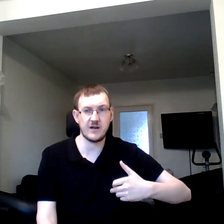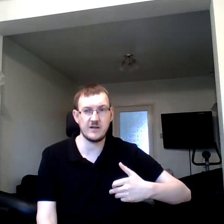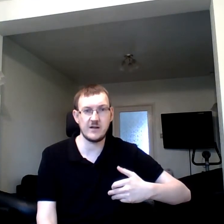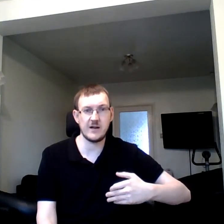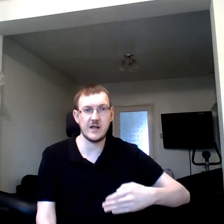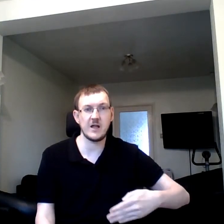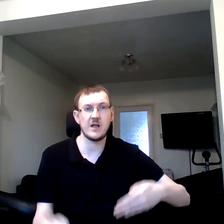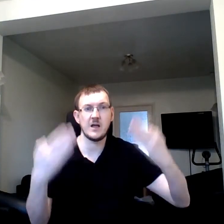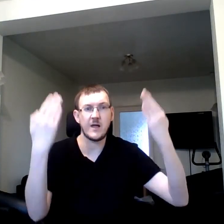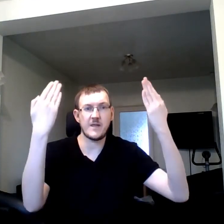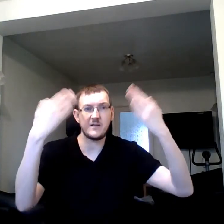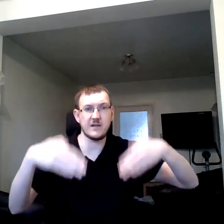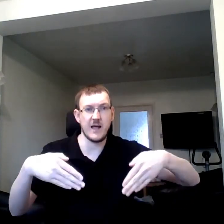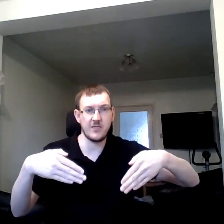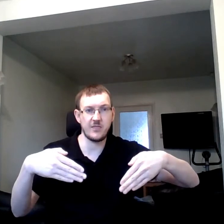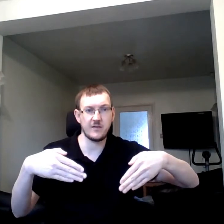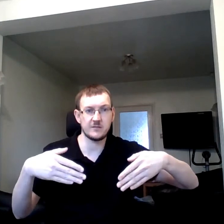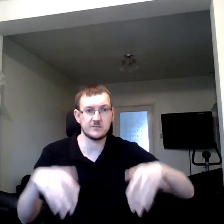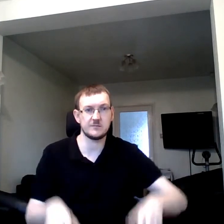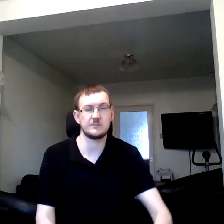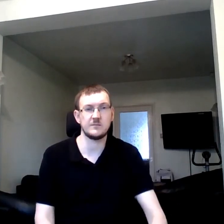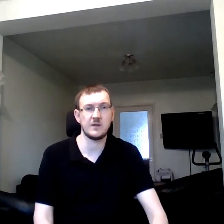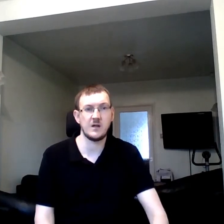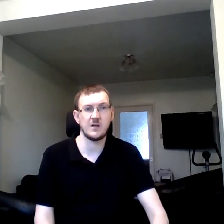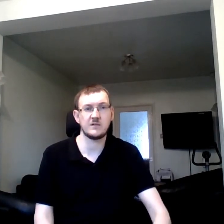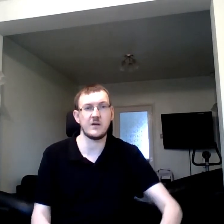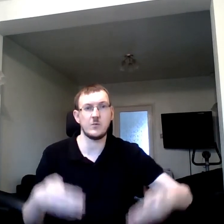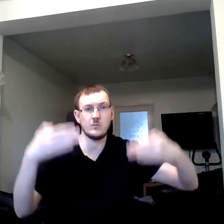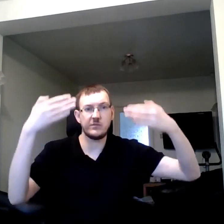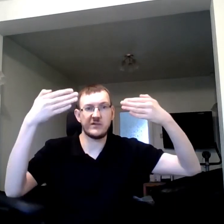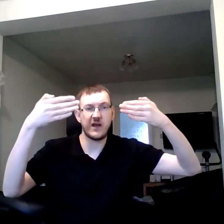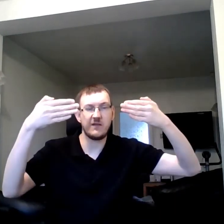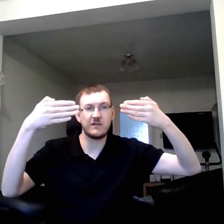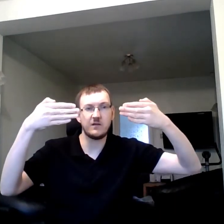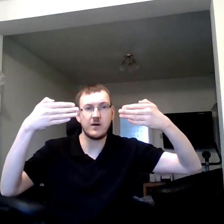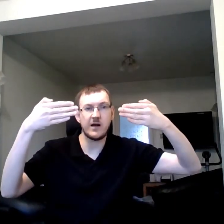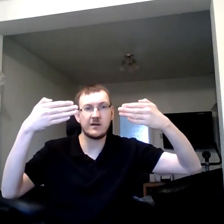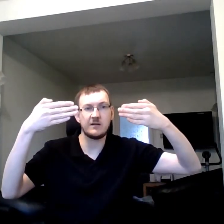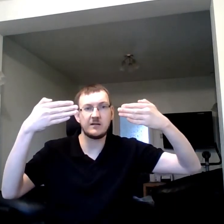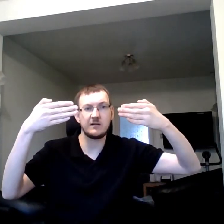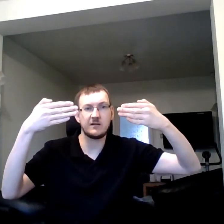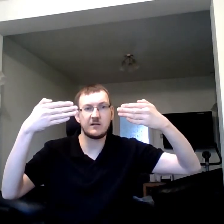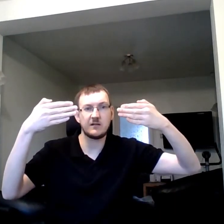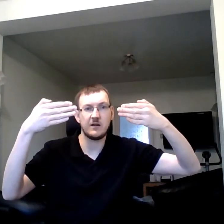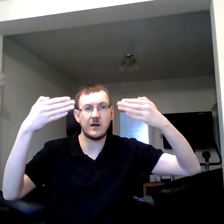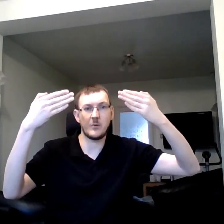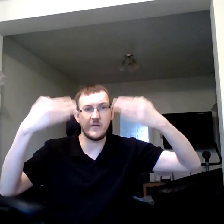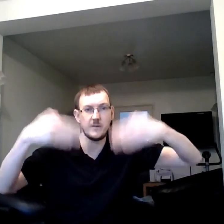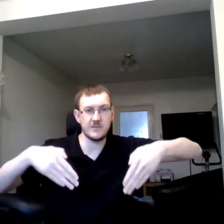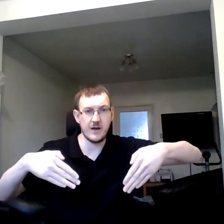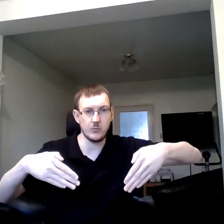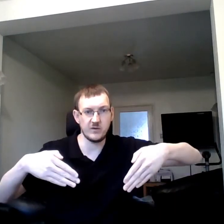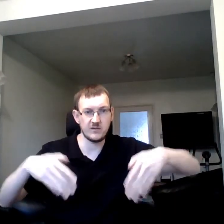earlier and then death. So just take two hands and point them downwards.